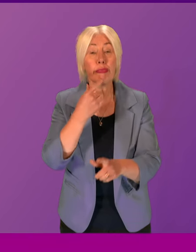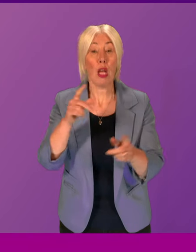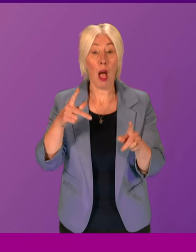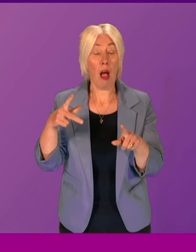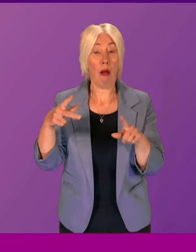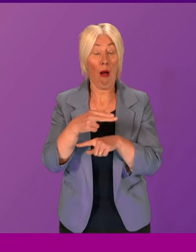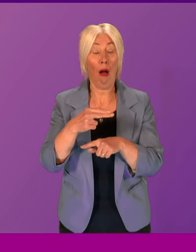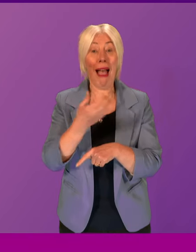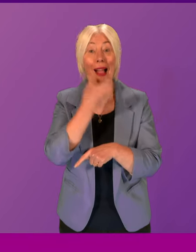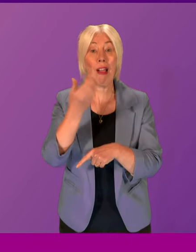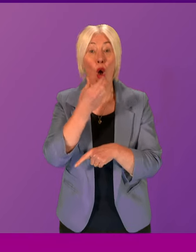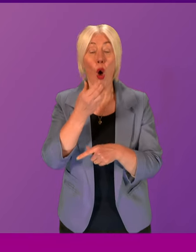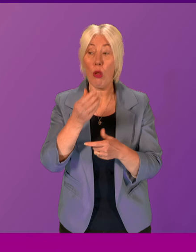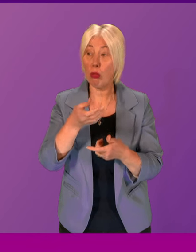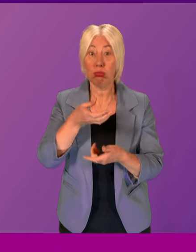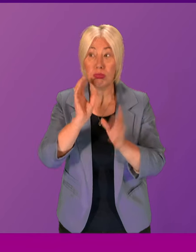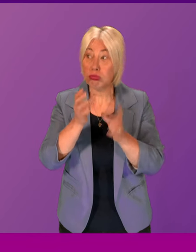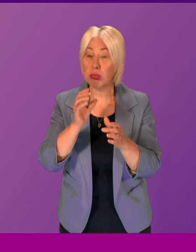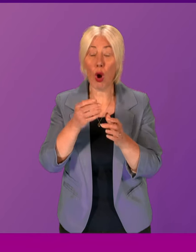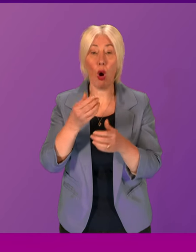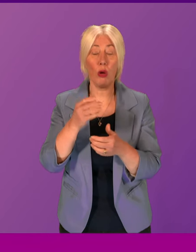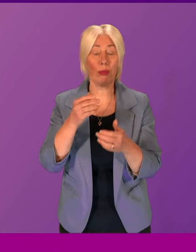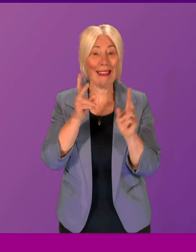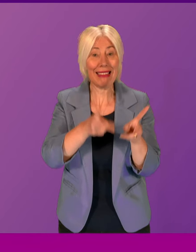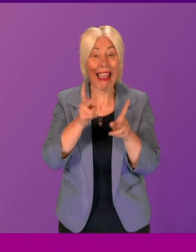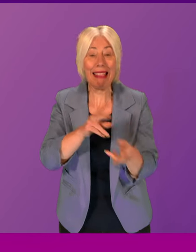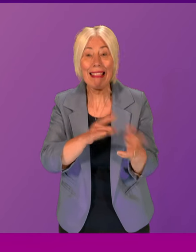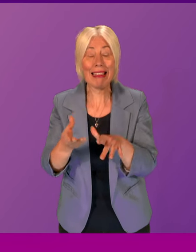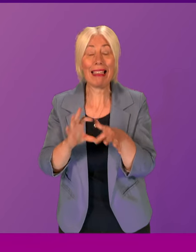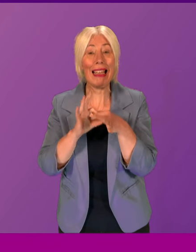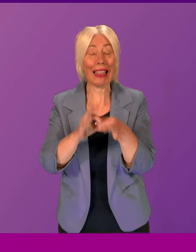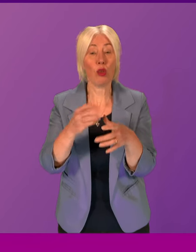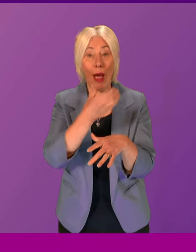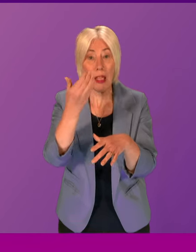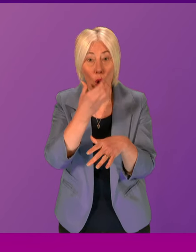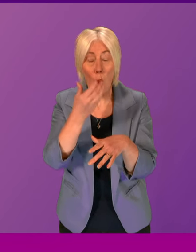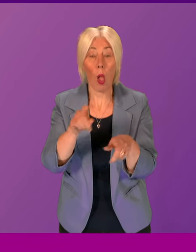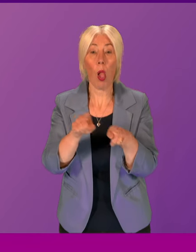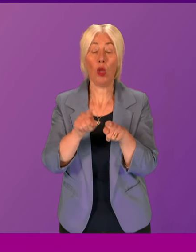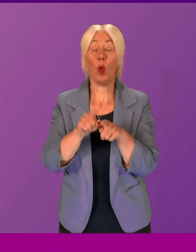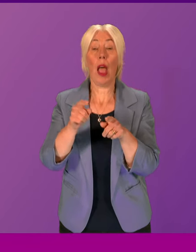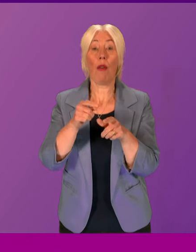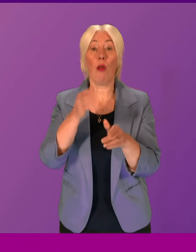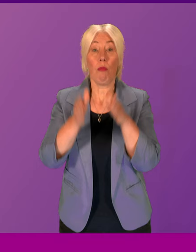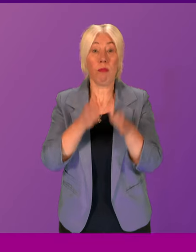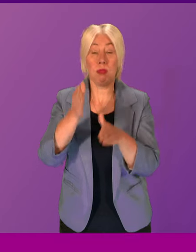alcohol consumption, alcohol attributable deaths, likely to have reduced hospital admissions. Public Health Scotland estimates that about half